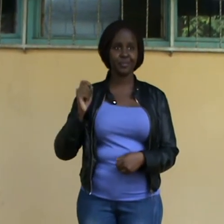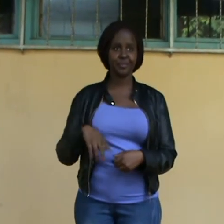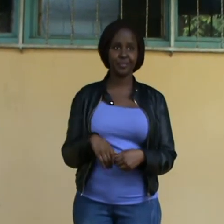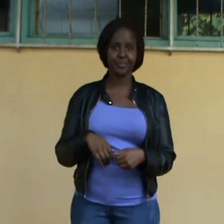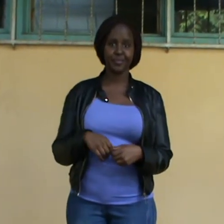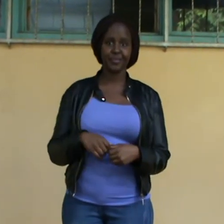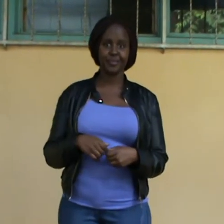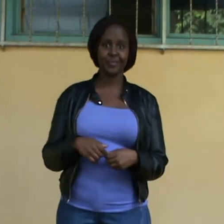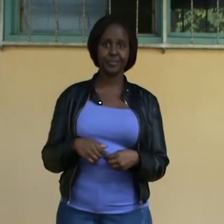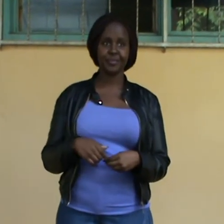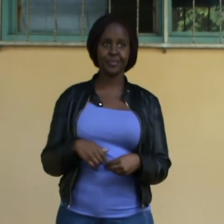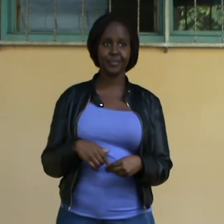I love my dreams.